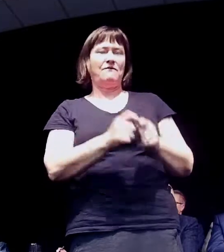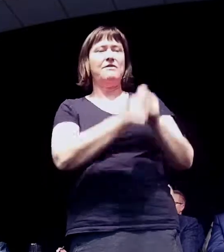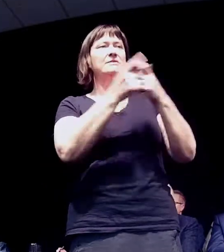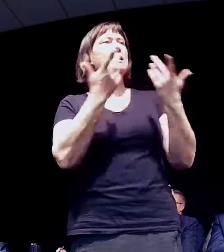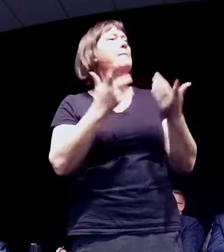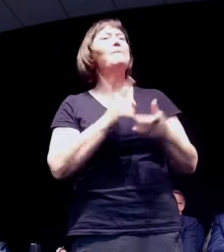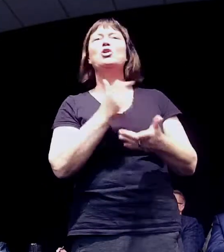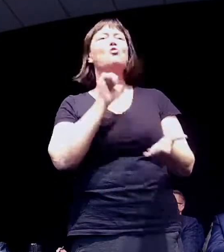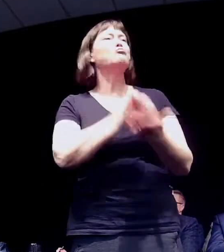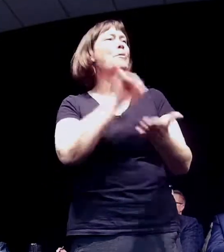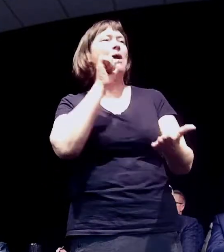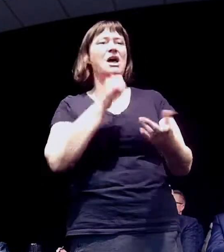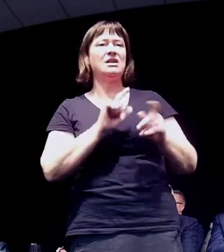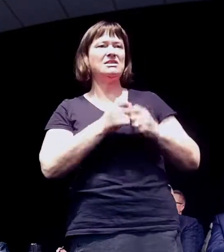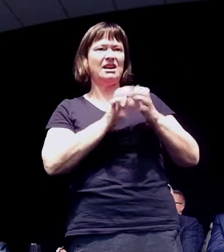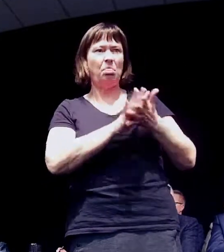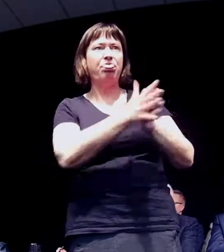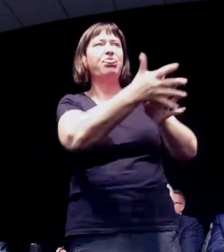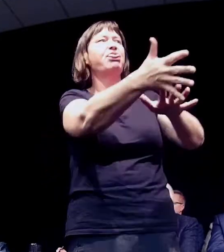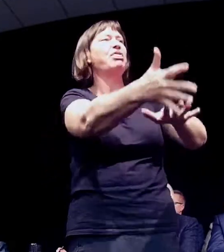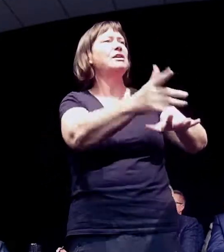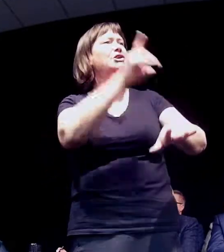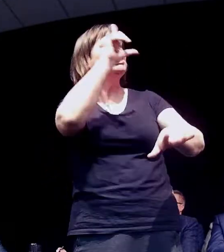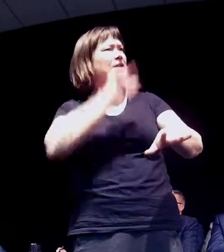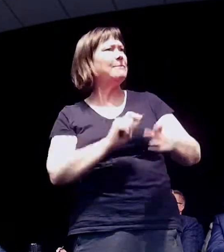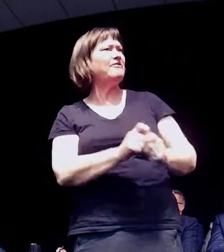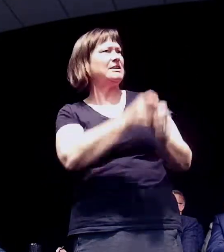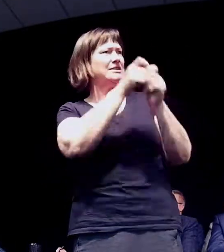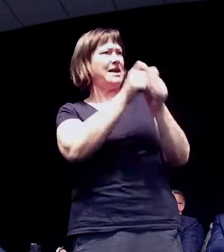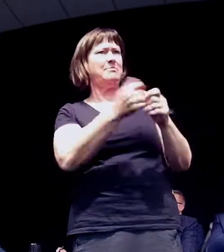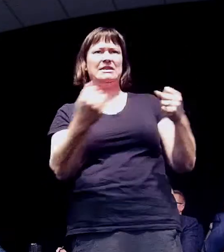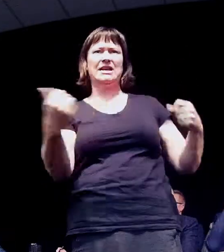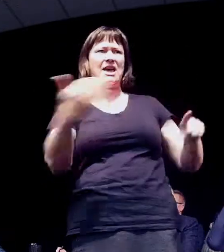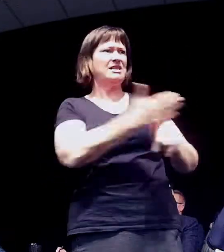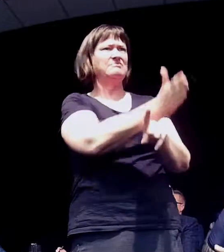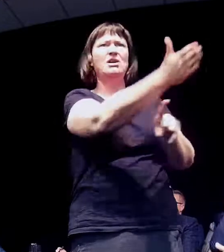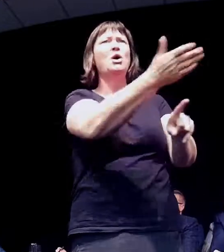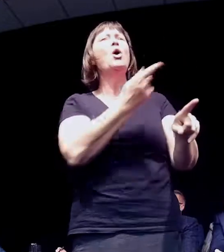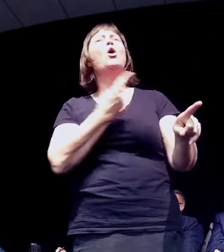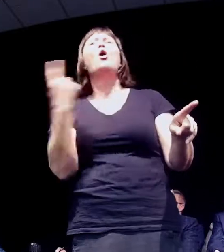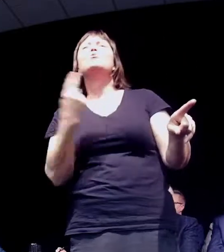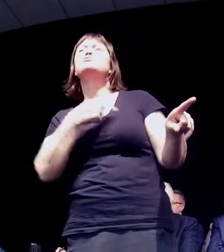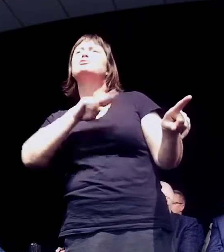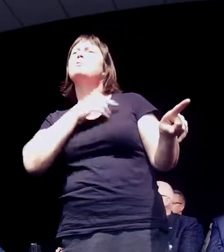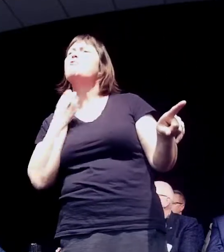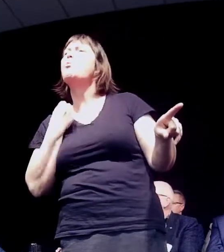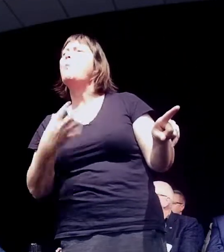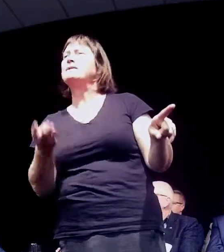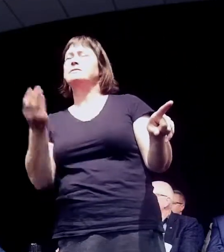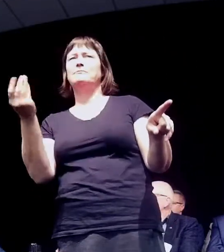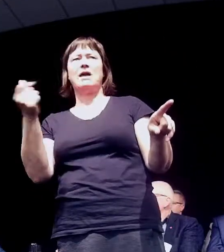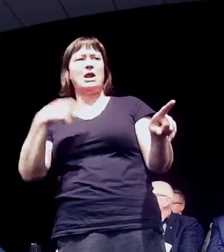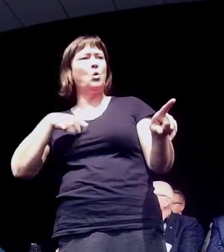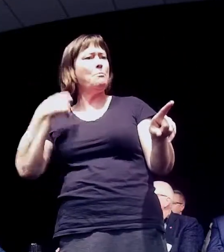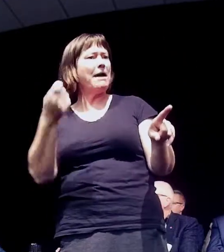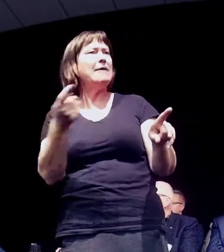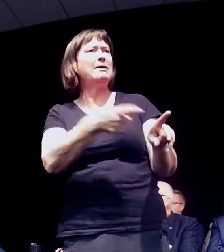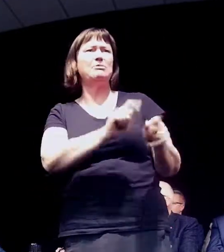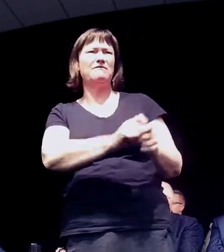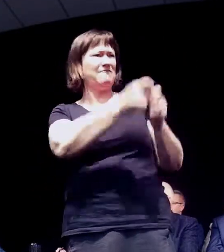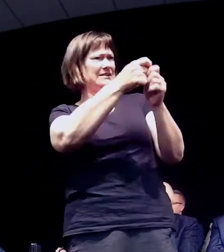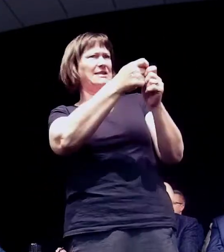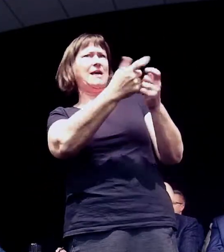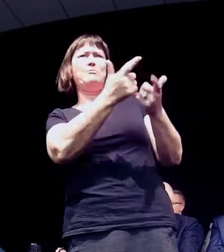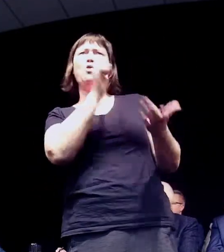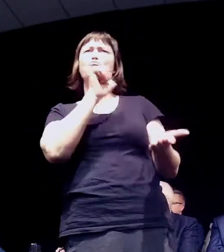vehicles. The cheap product being used is unacceptable. Who is responsible for this terrible waste of money? Who paid this bill? Why is it not